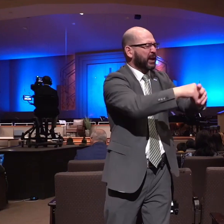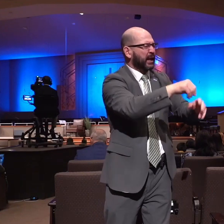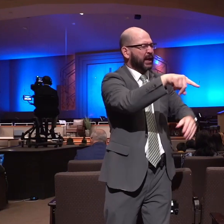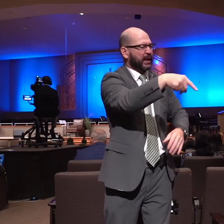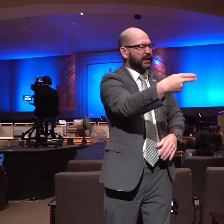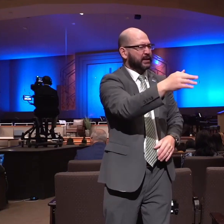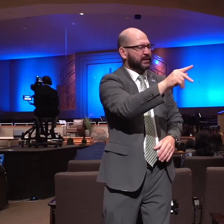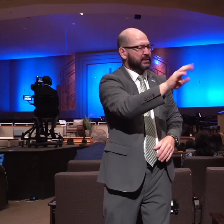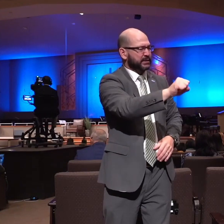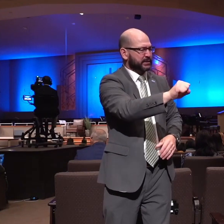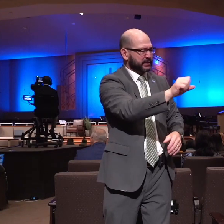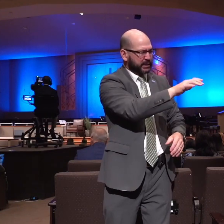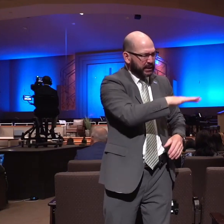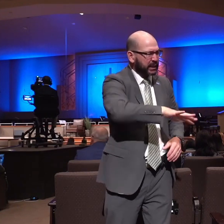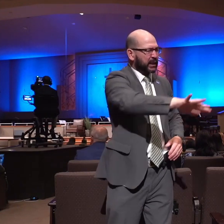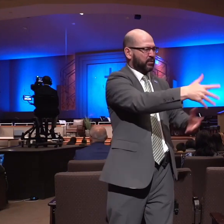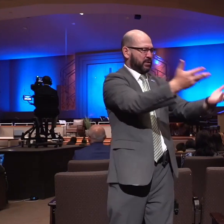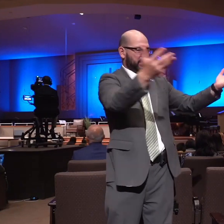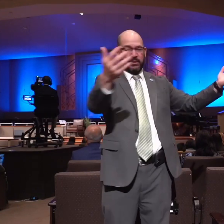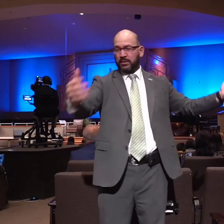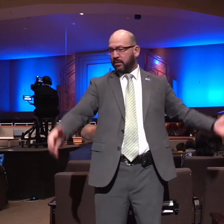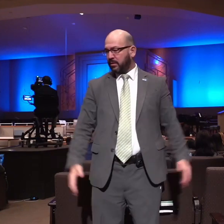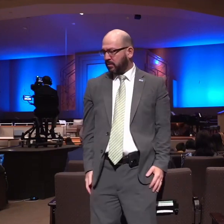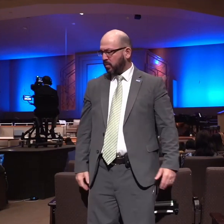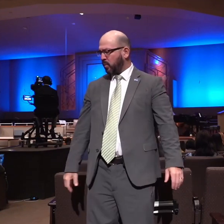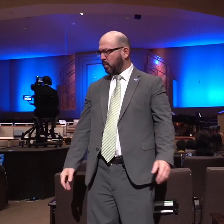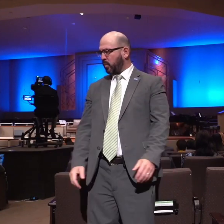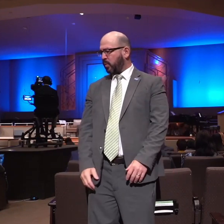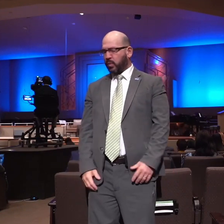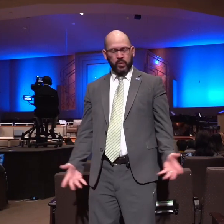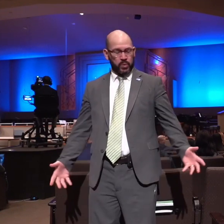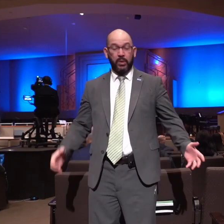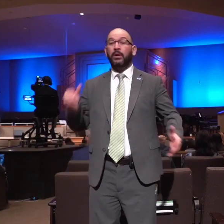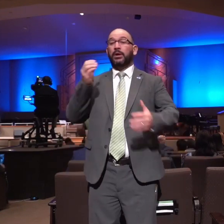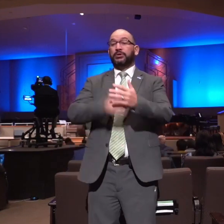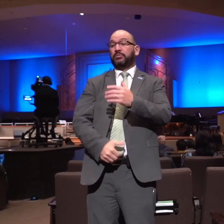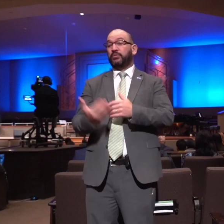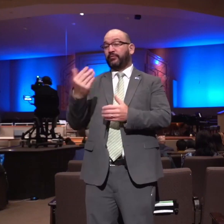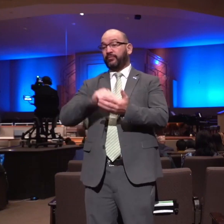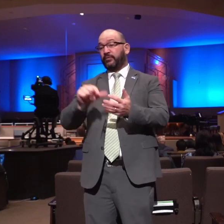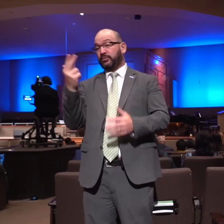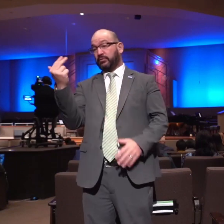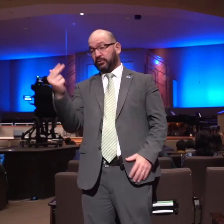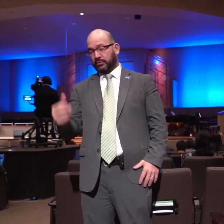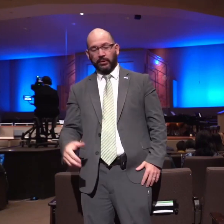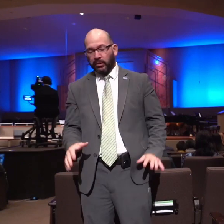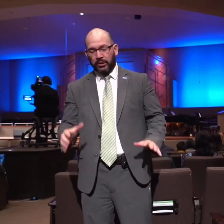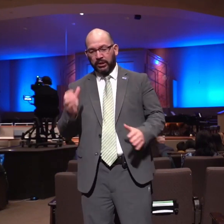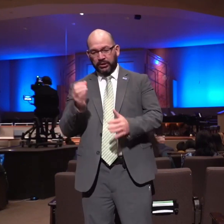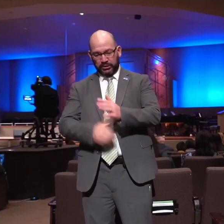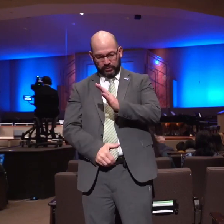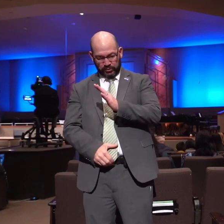vineyards and the olives go to chapter 15 verse 13 i'm sorry verse uh verse seven